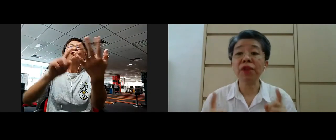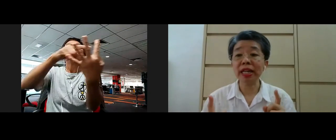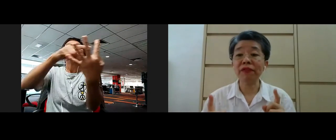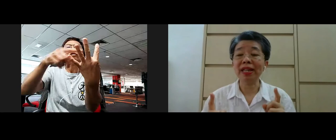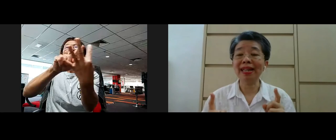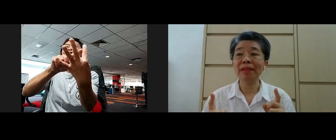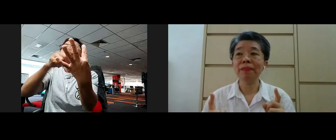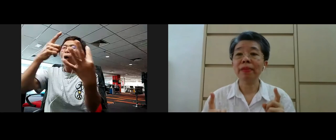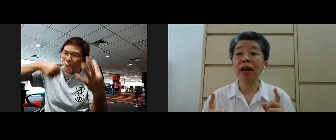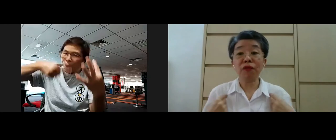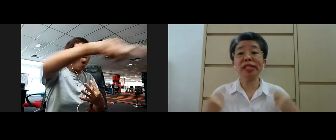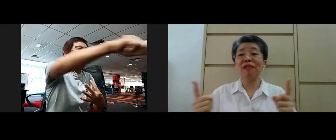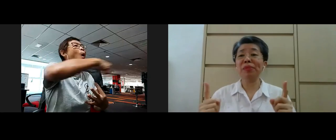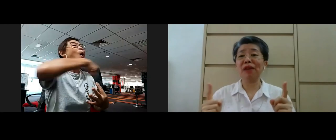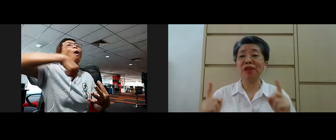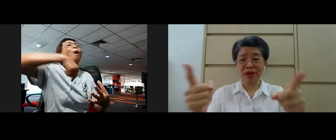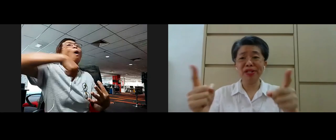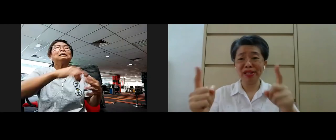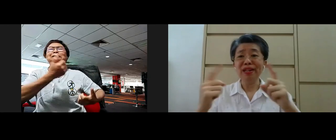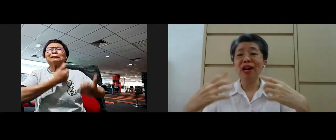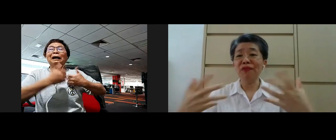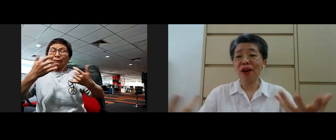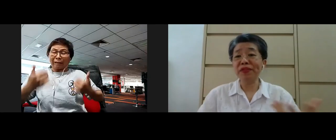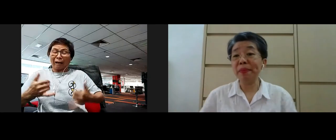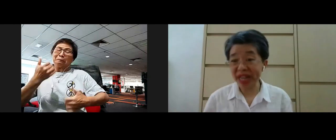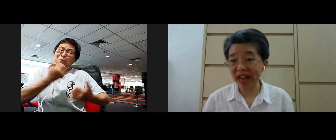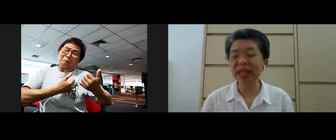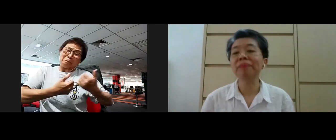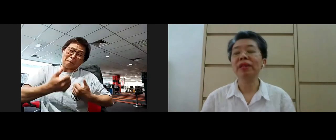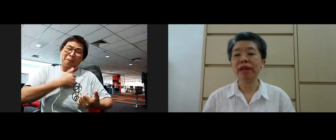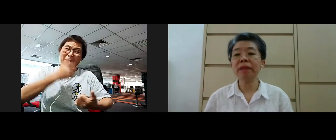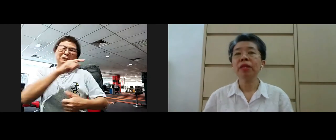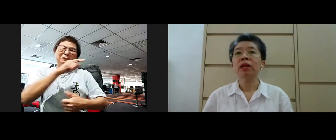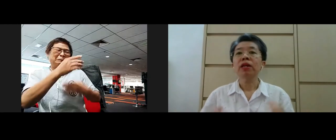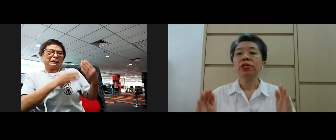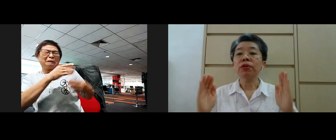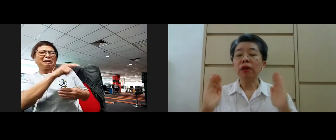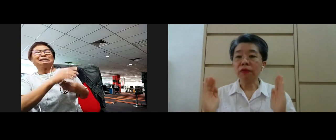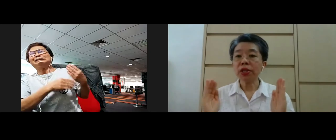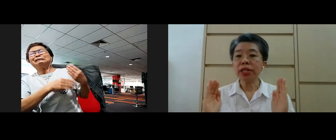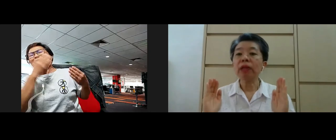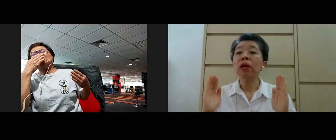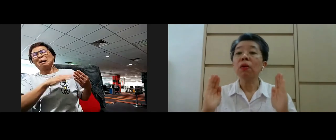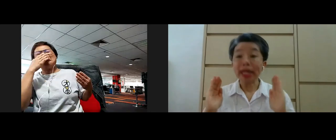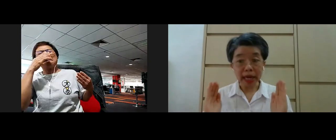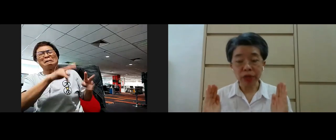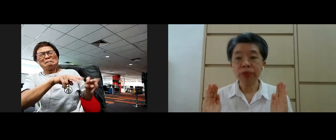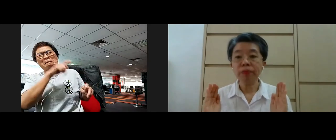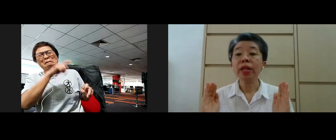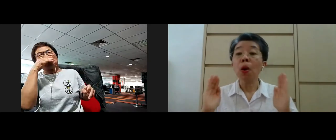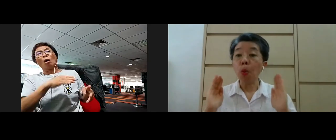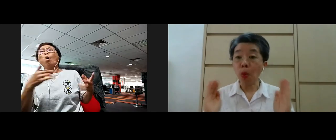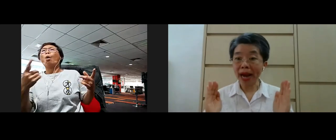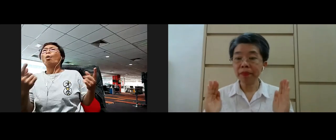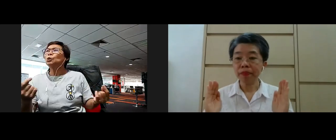are suffering definitely yeah of course now I'm suffering because of their behavior right so of course then what can I